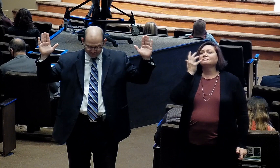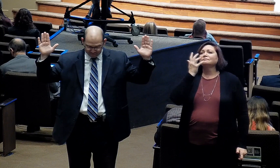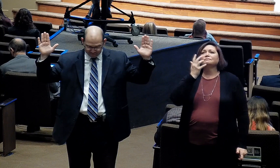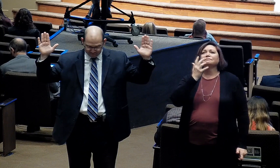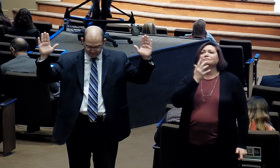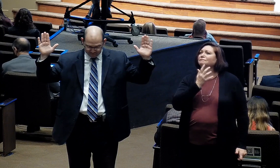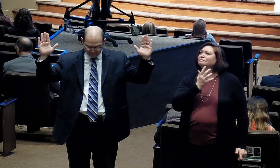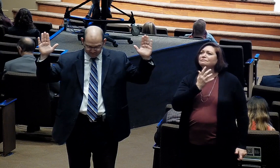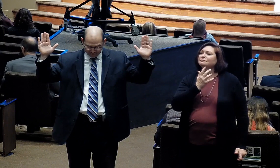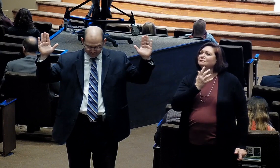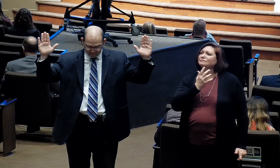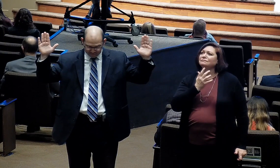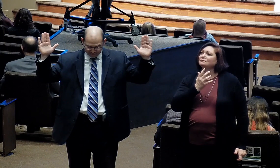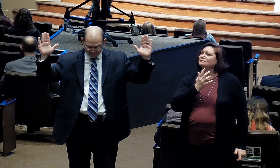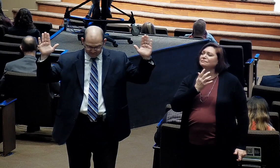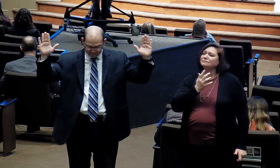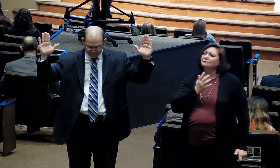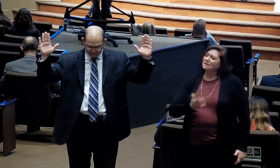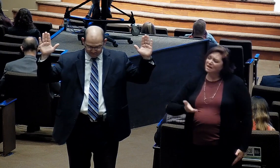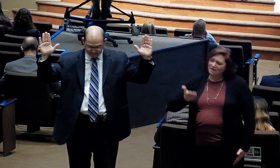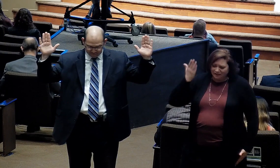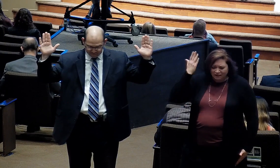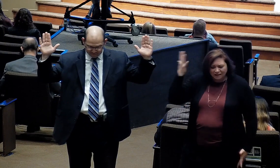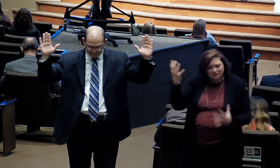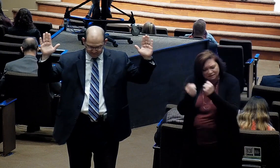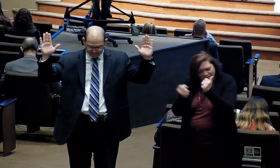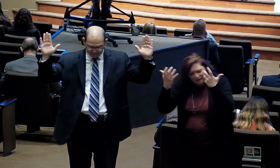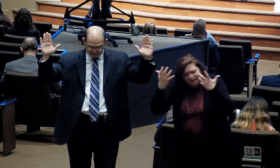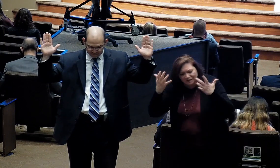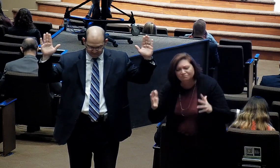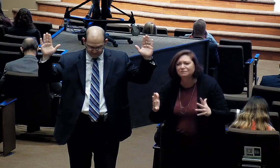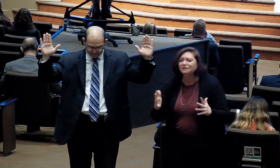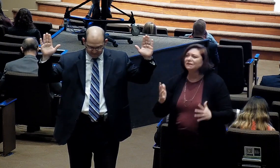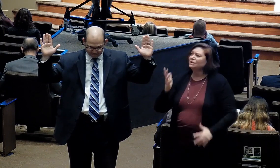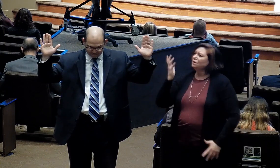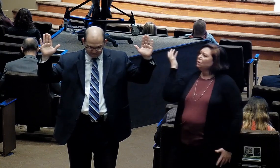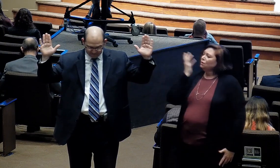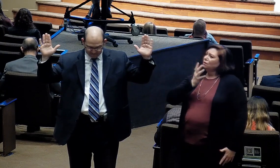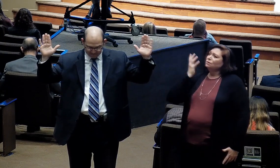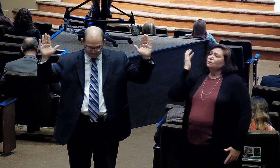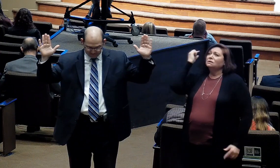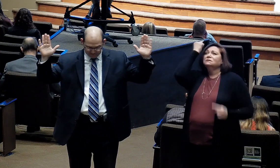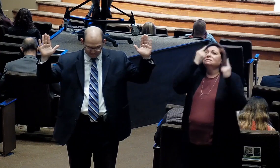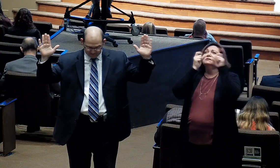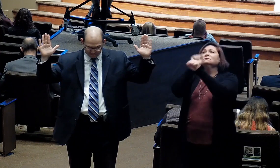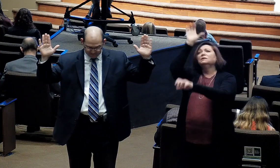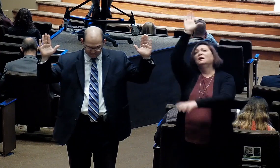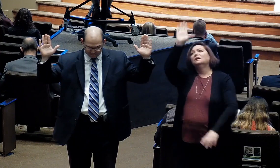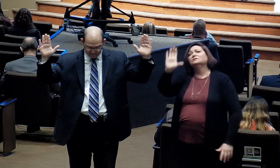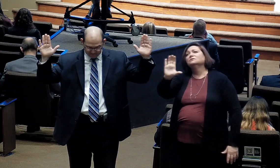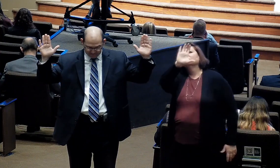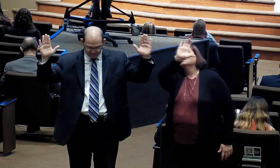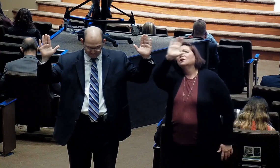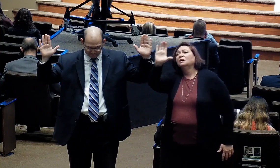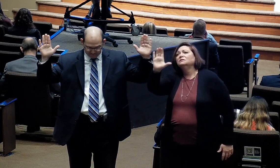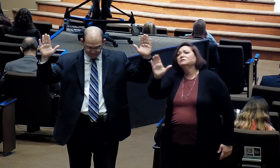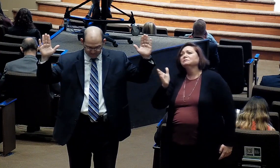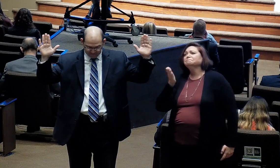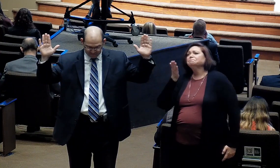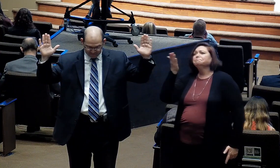that've been set free. And the tears will up as I look at the cross, cause it should have been me.